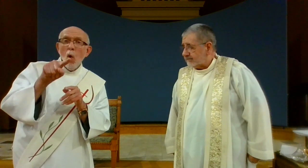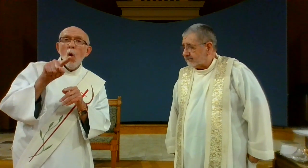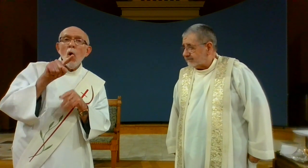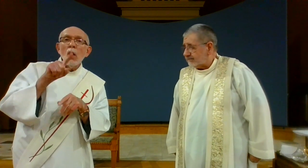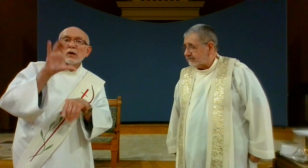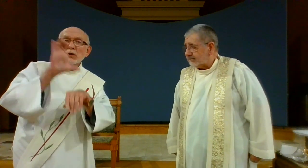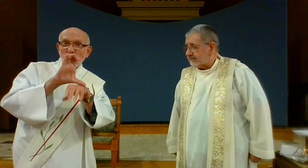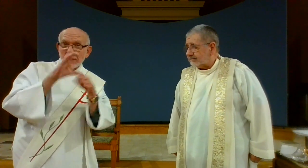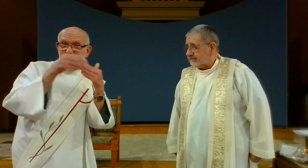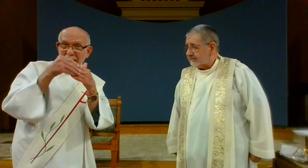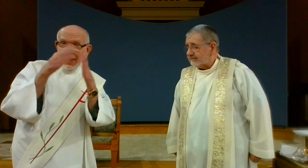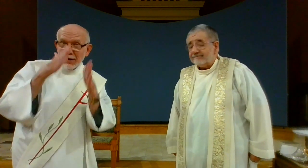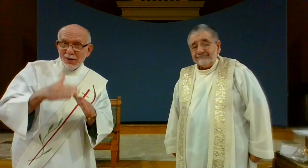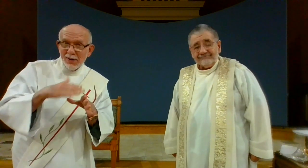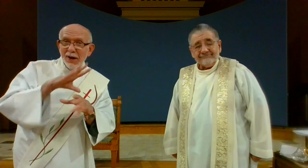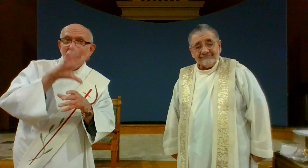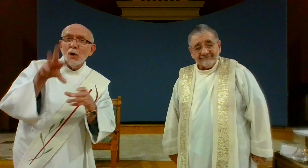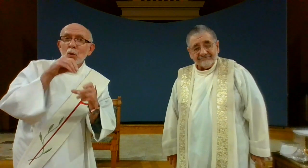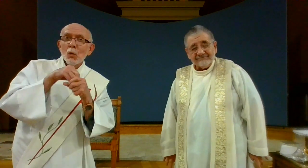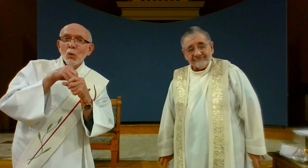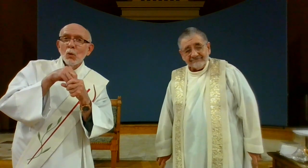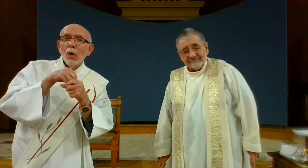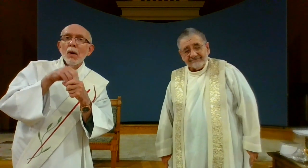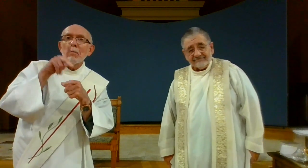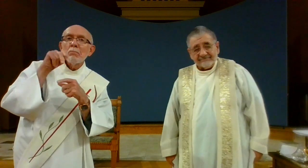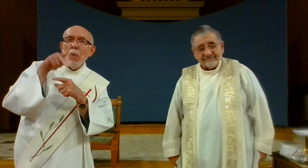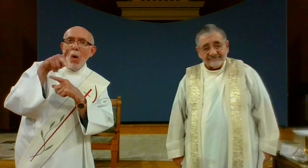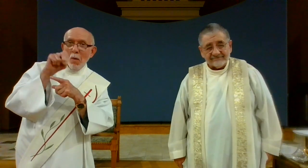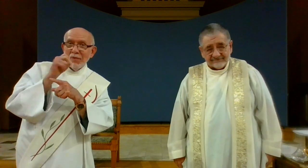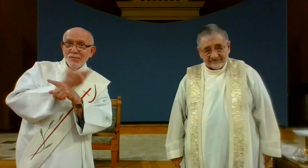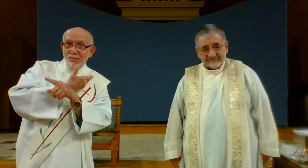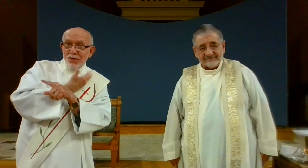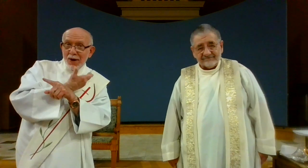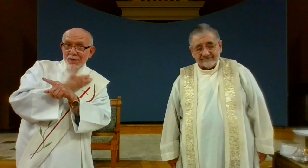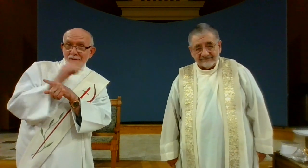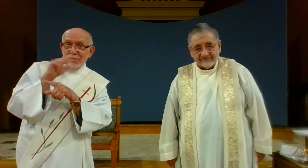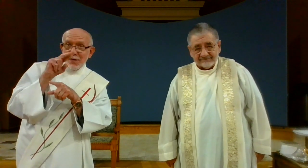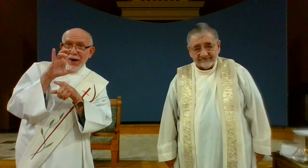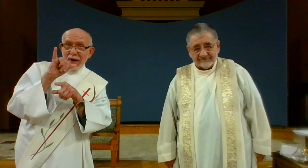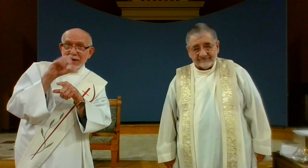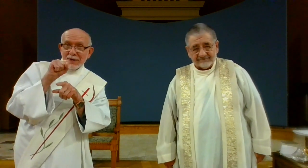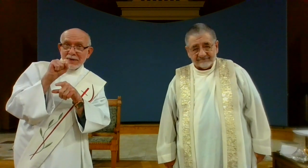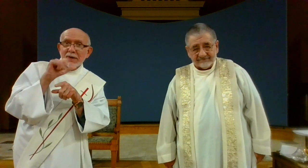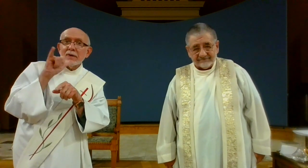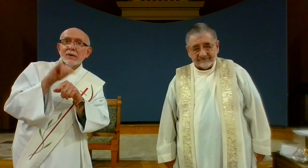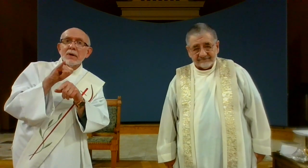for our church leaders including Pope Francis that they